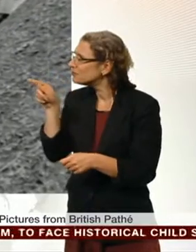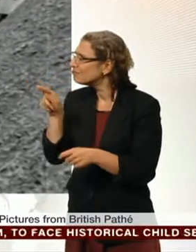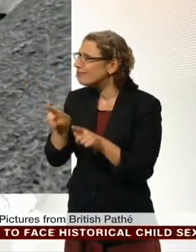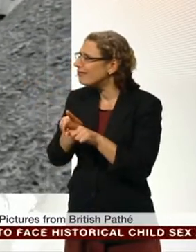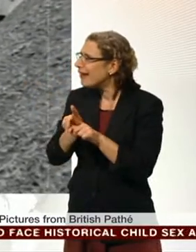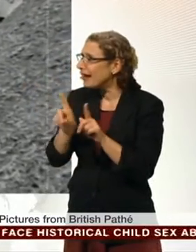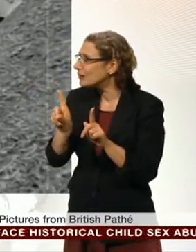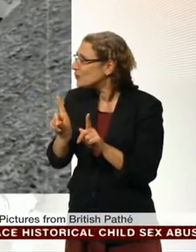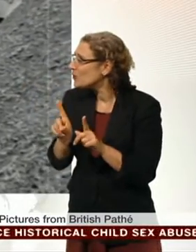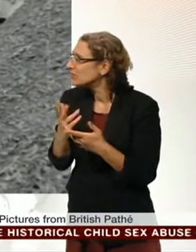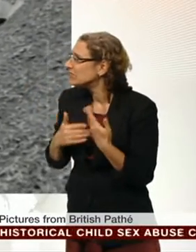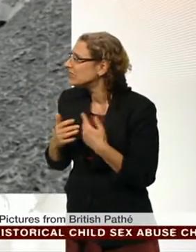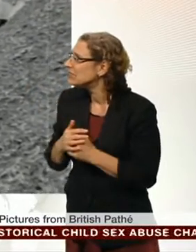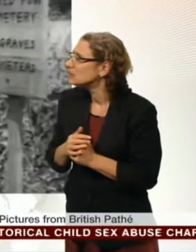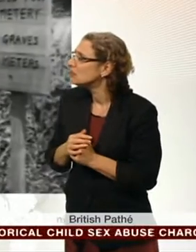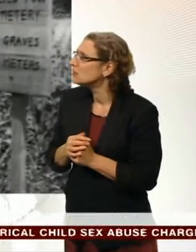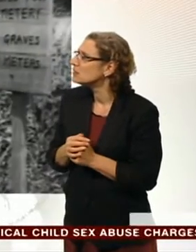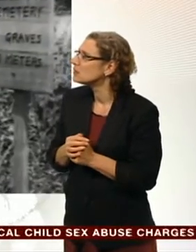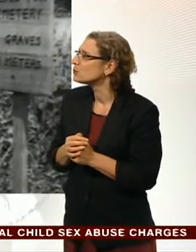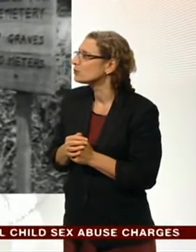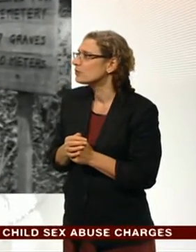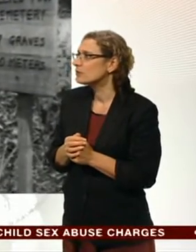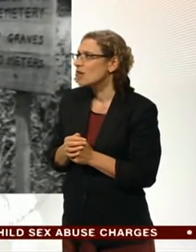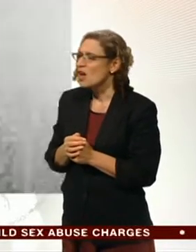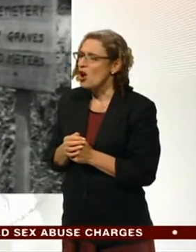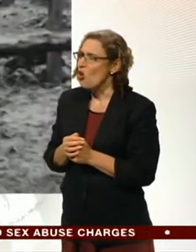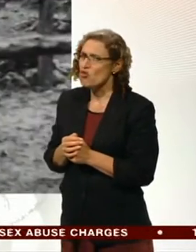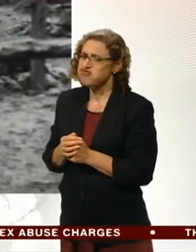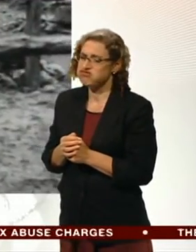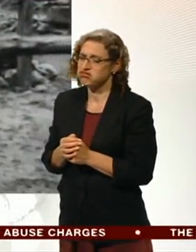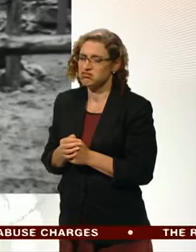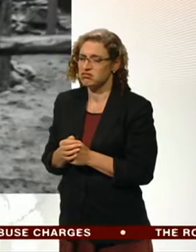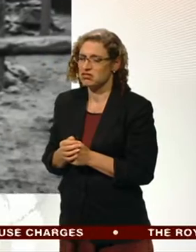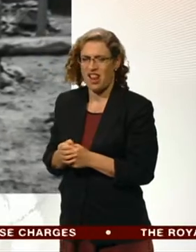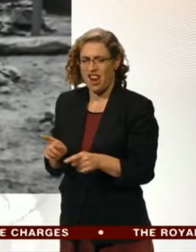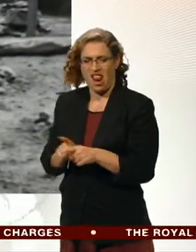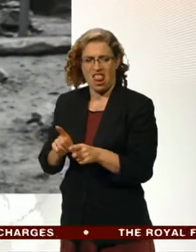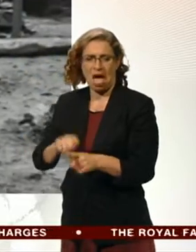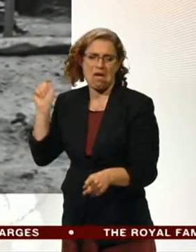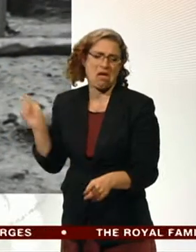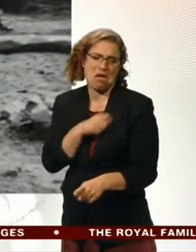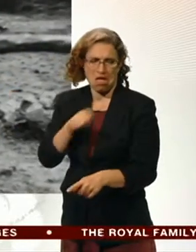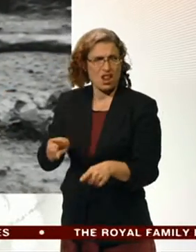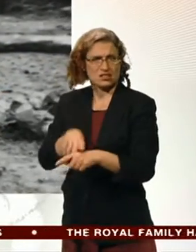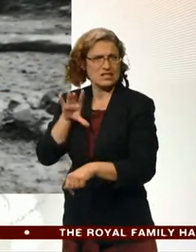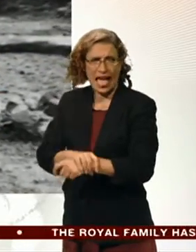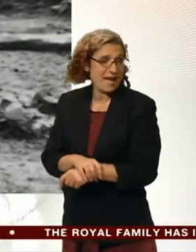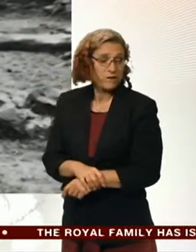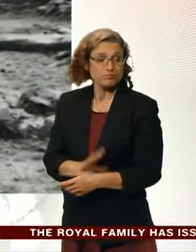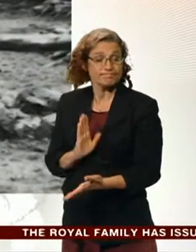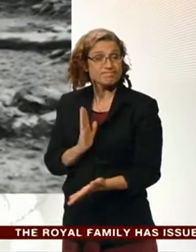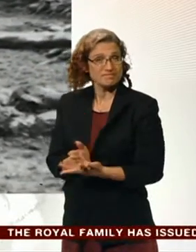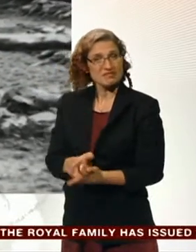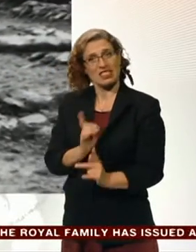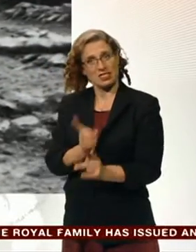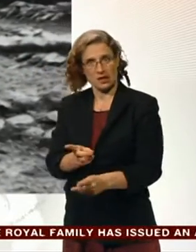of the prisoners of war? Oh, treated as slaves. No question about it. We